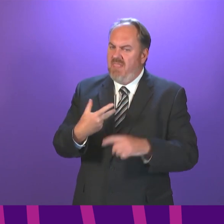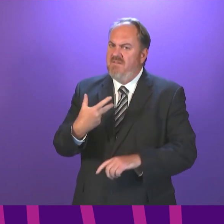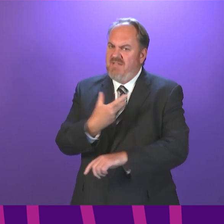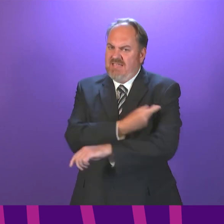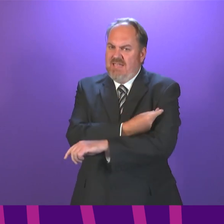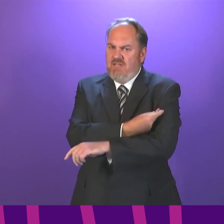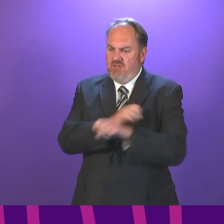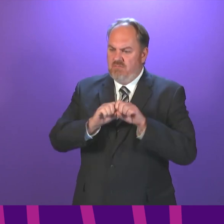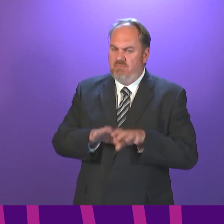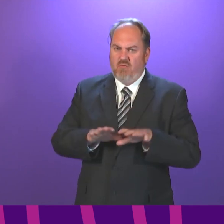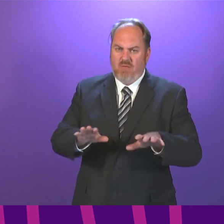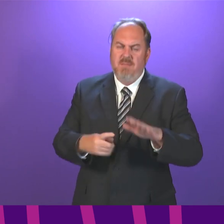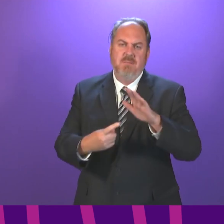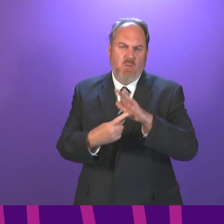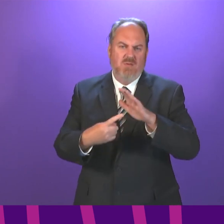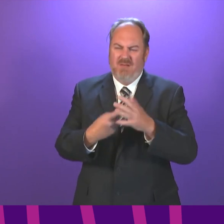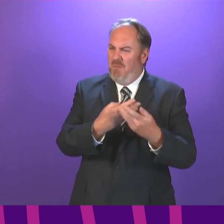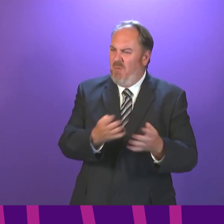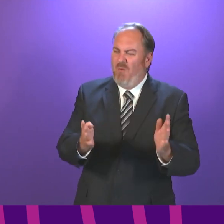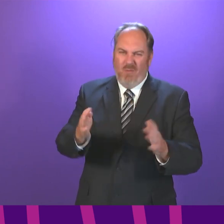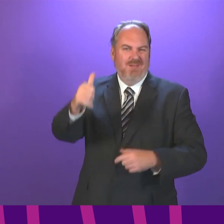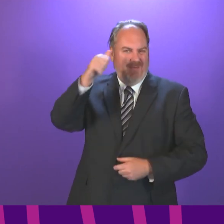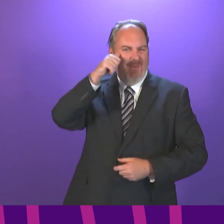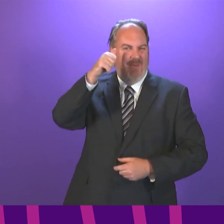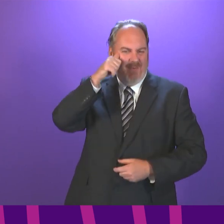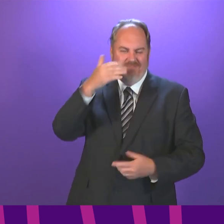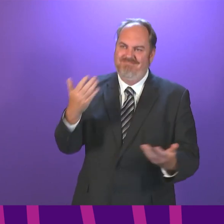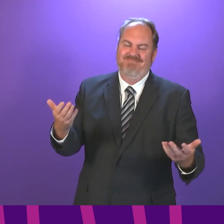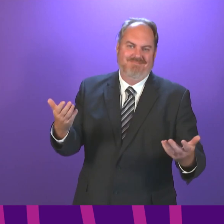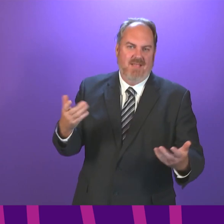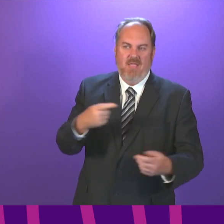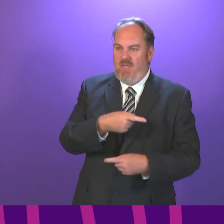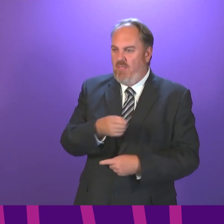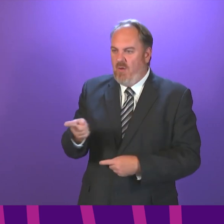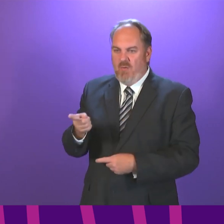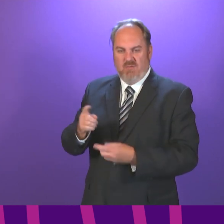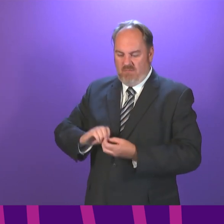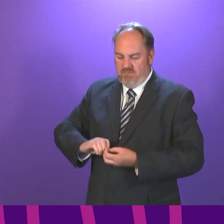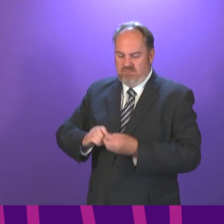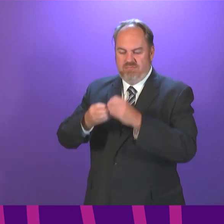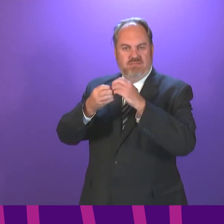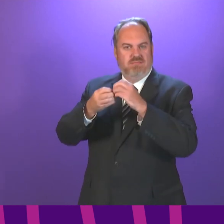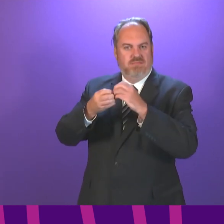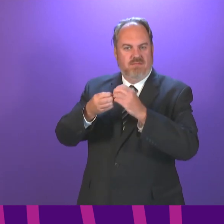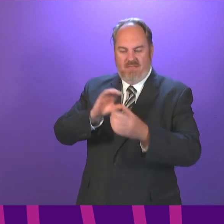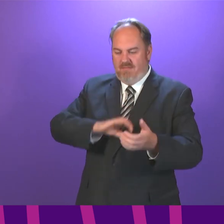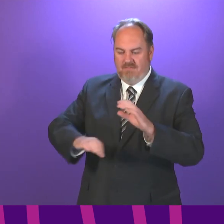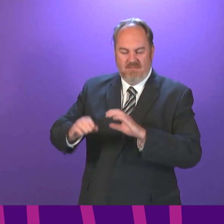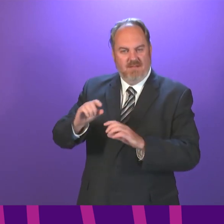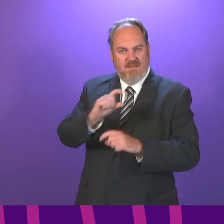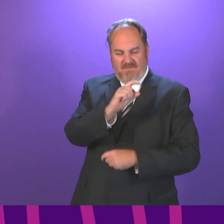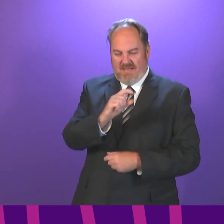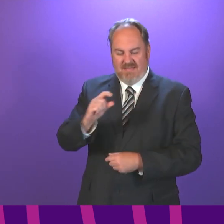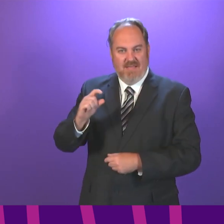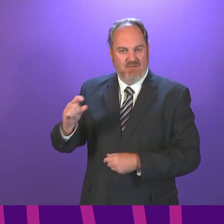Everybody, I think, recognises that the people who have developed it and delivered it are due our immense gratitude. It